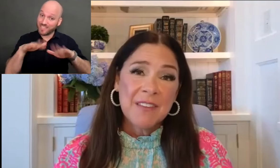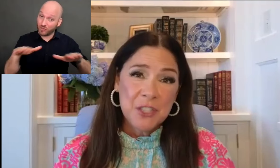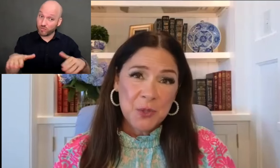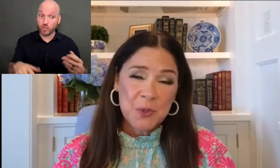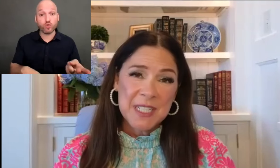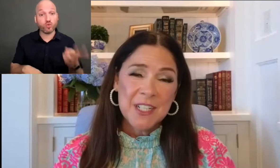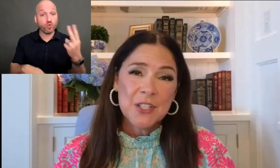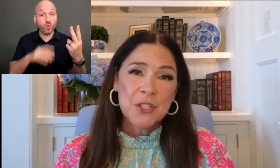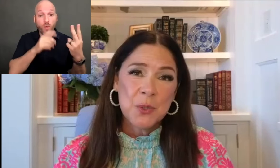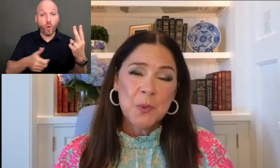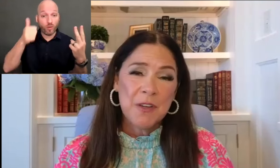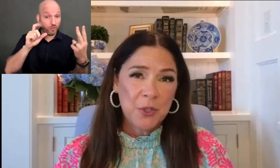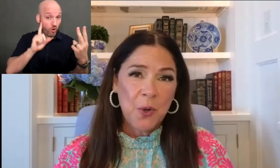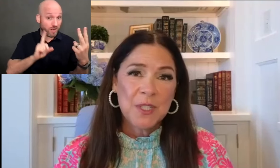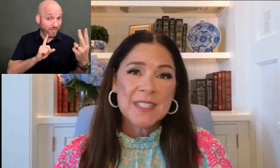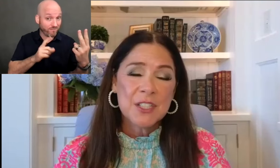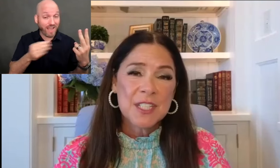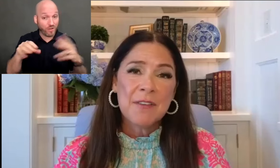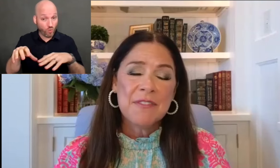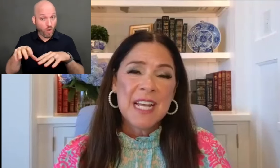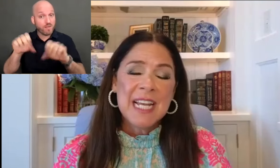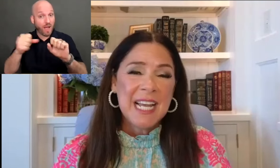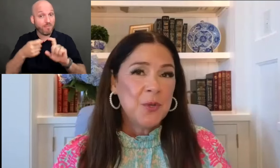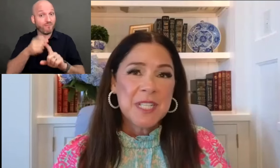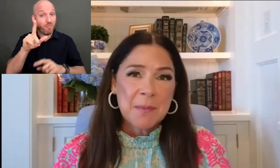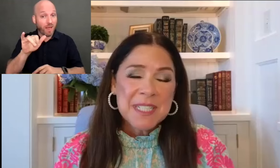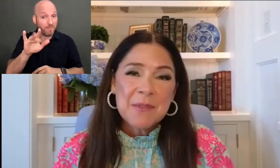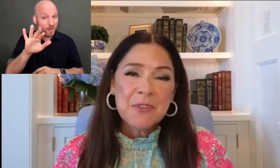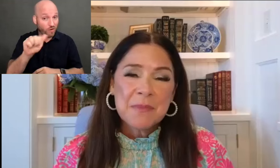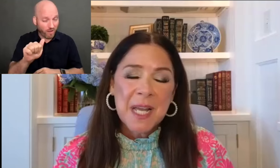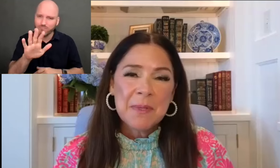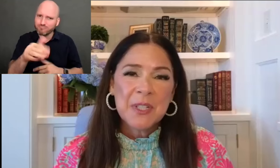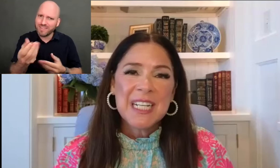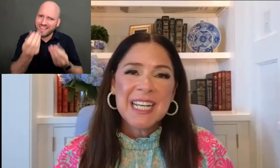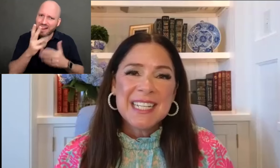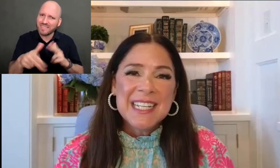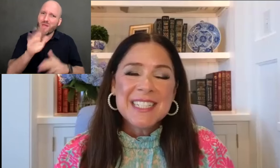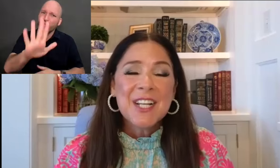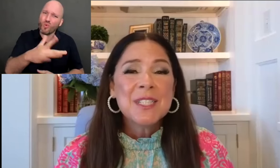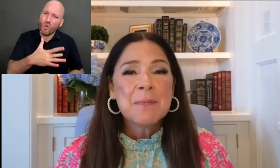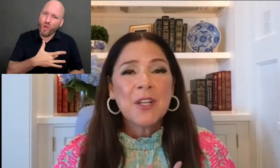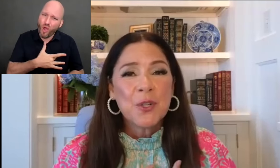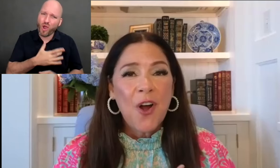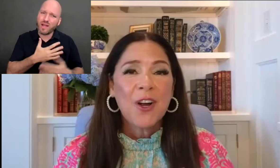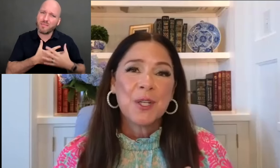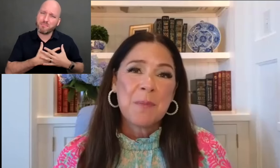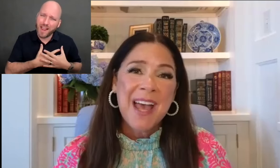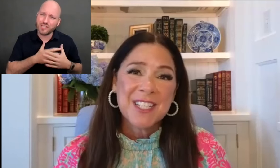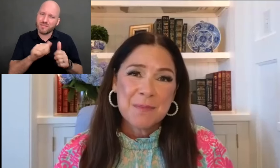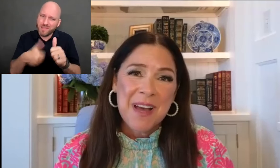children, two of your oldest are deaf, and you adopted them from Liberia. Tell us about your heart, your passion behind